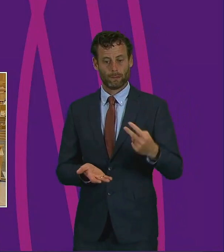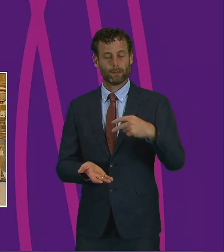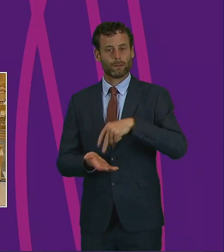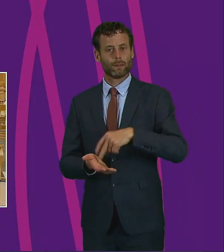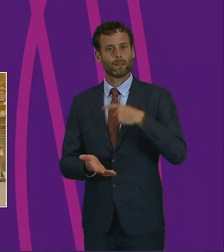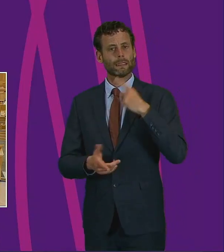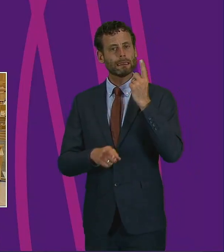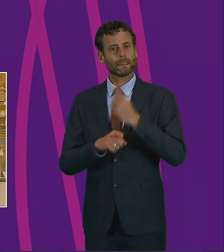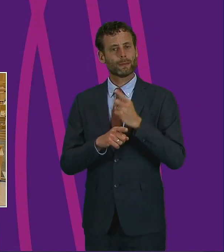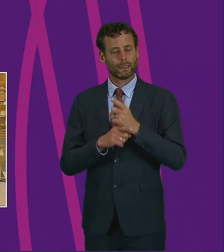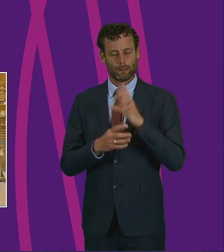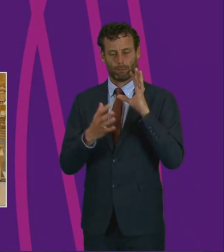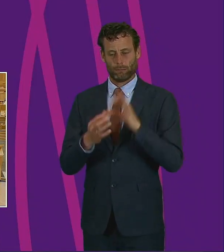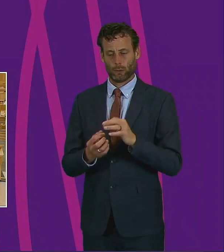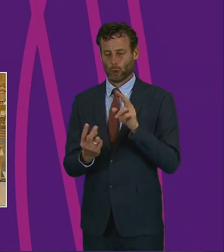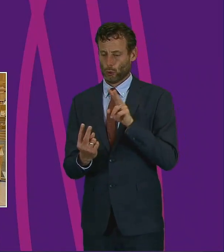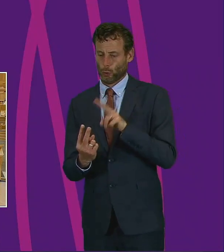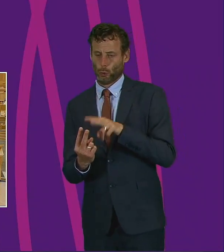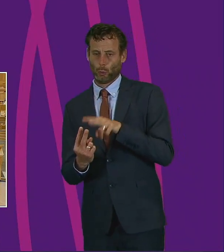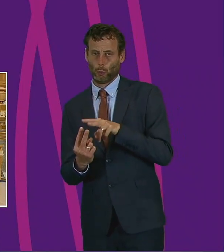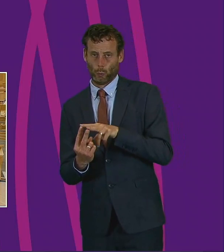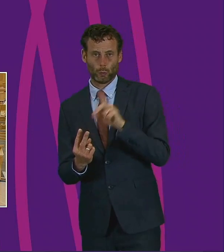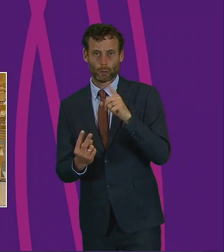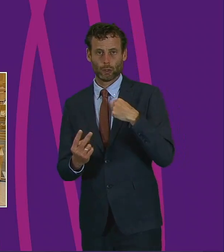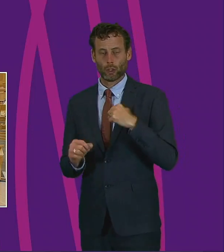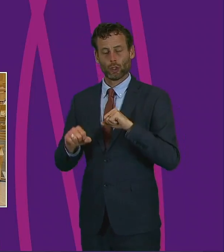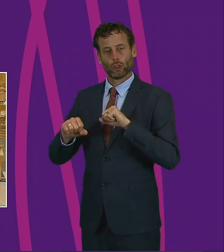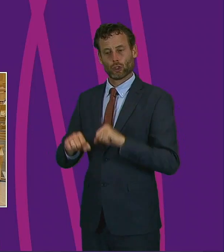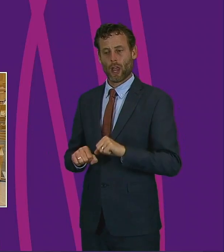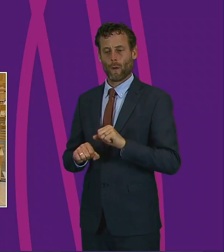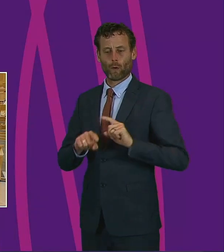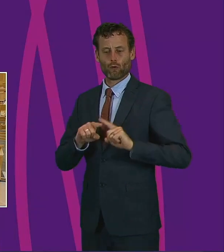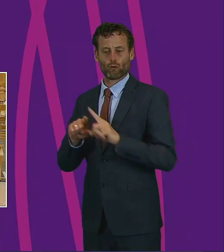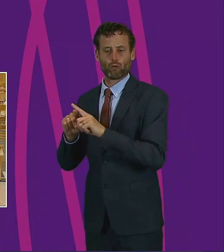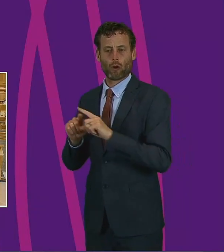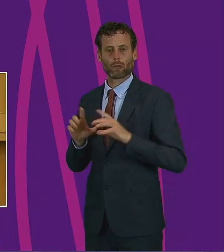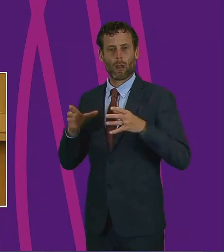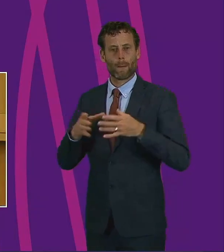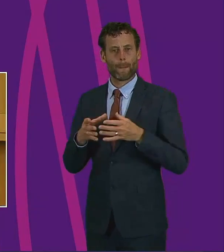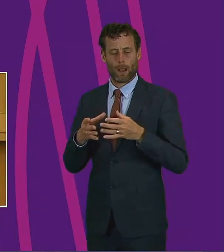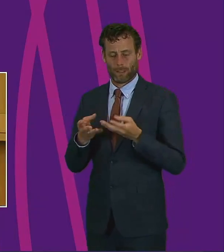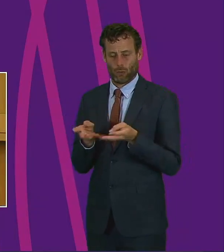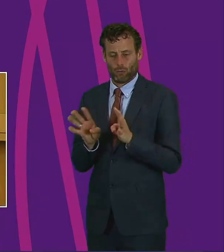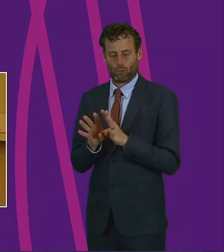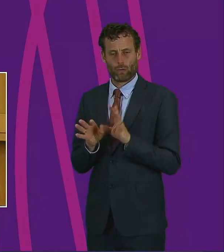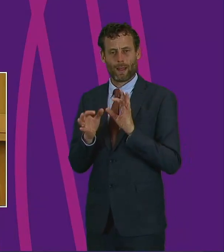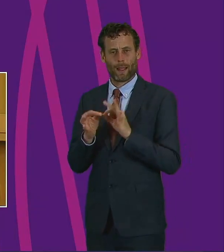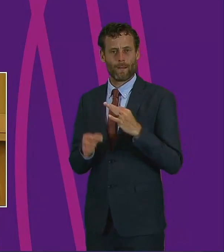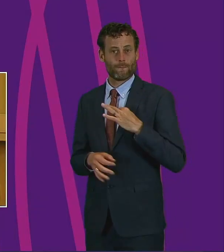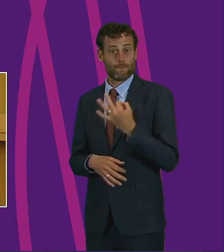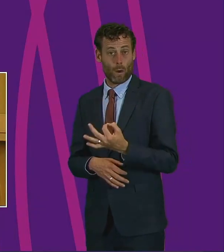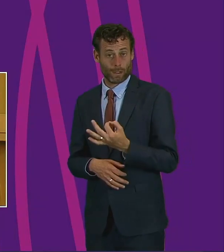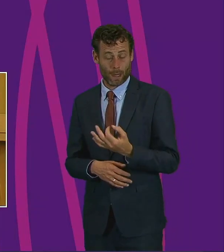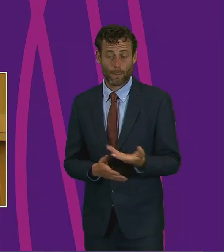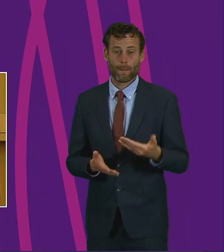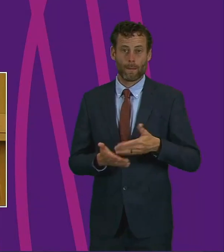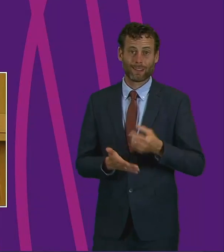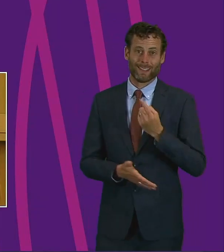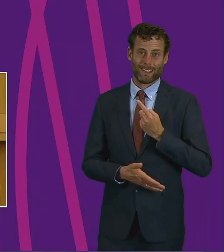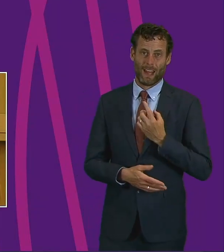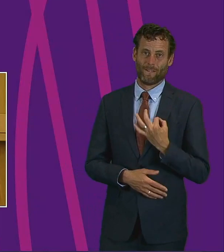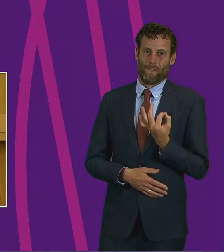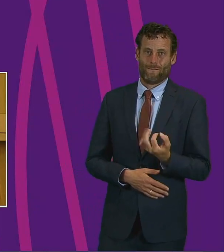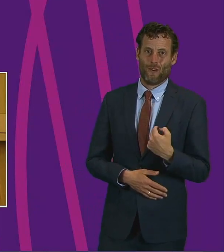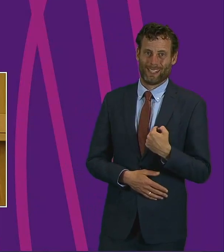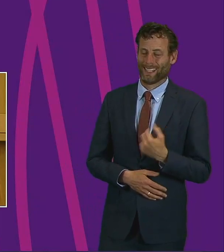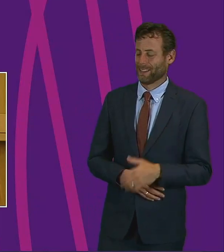particular vantage points. The first as chair of the cross-party group on volunteering and as a volunteer myself. The well-being of